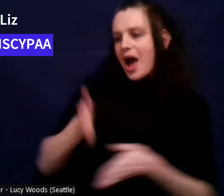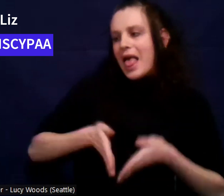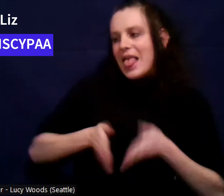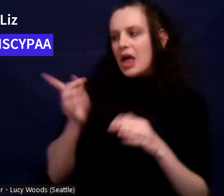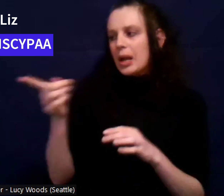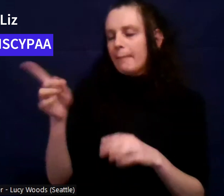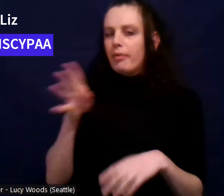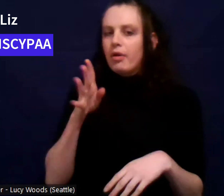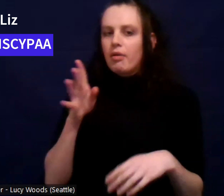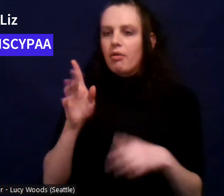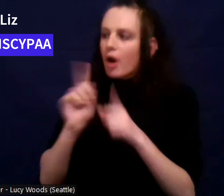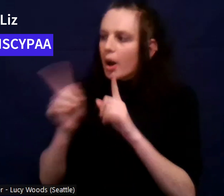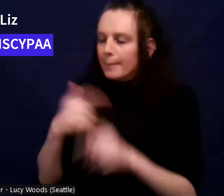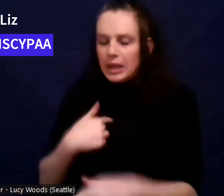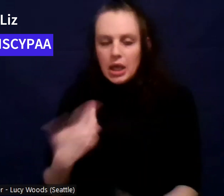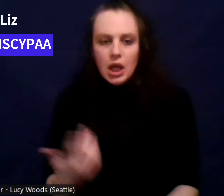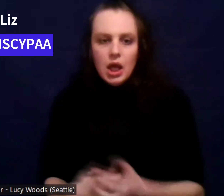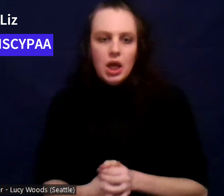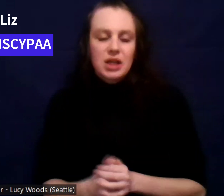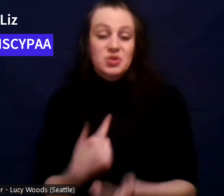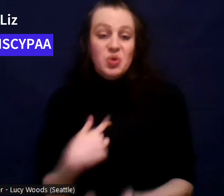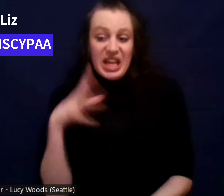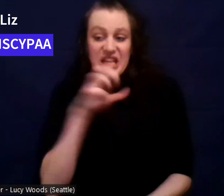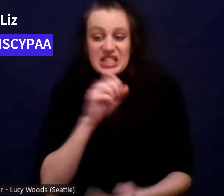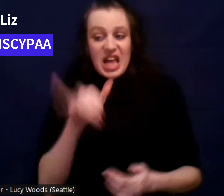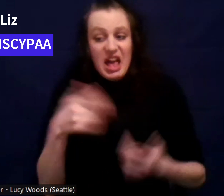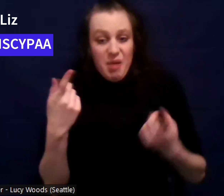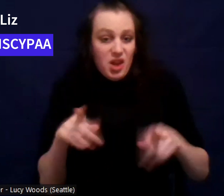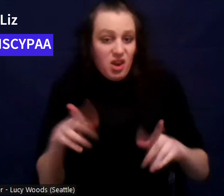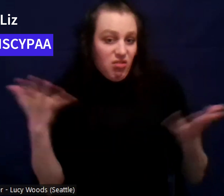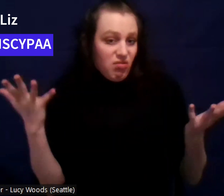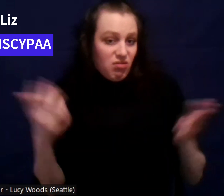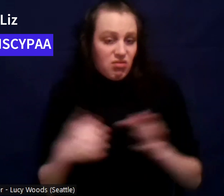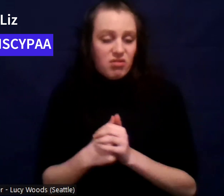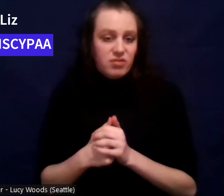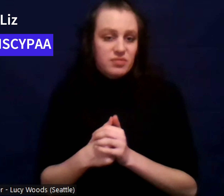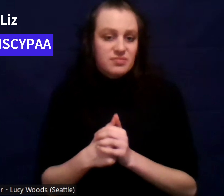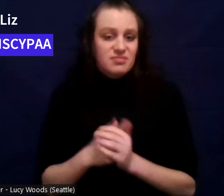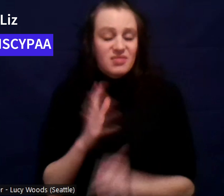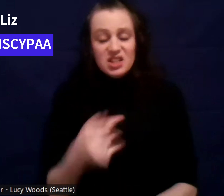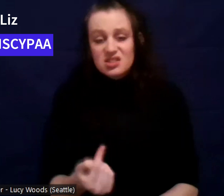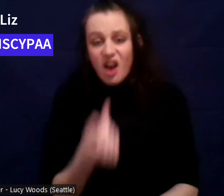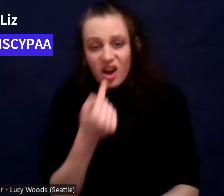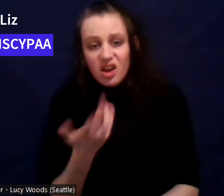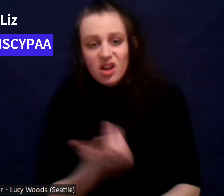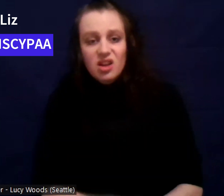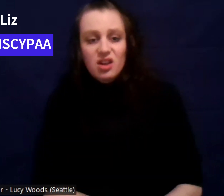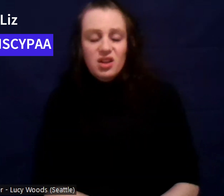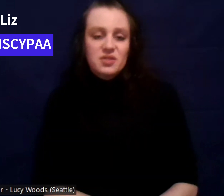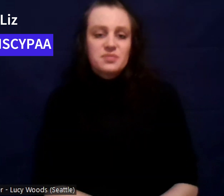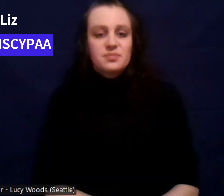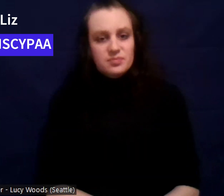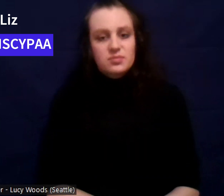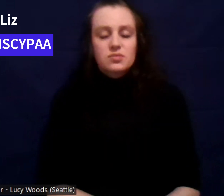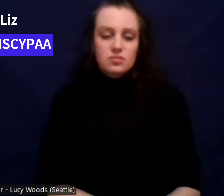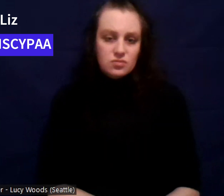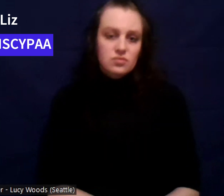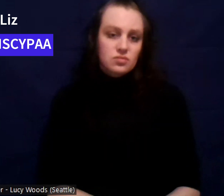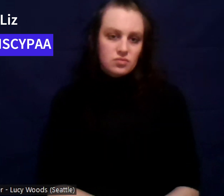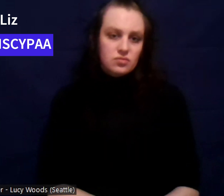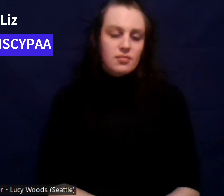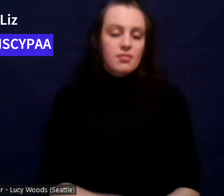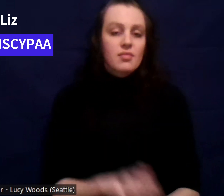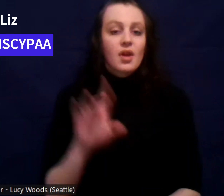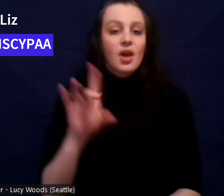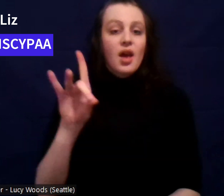so I guess that's what happened, um, which sucked. And, um, then in eighth